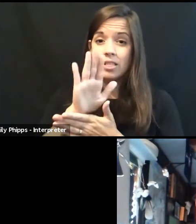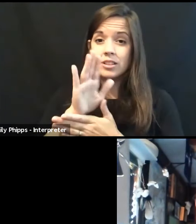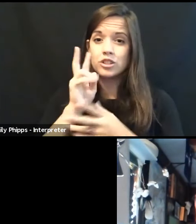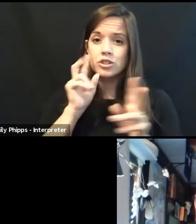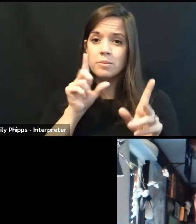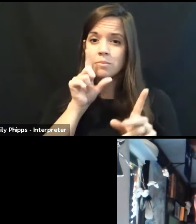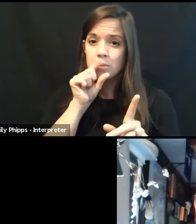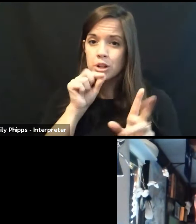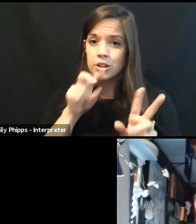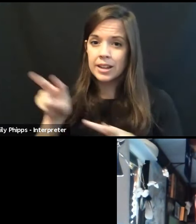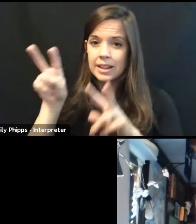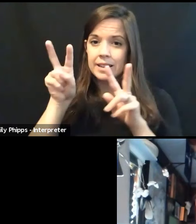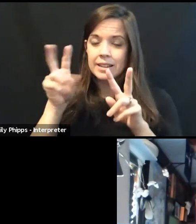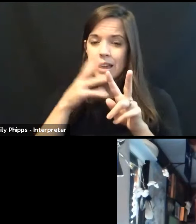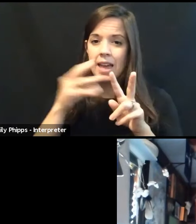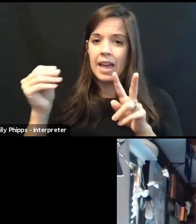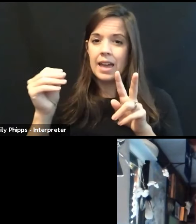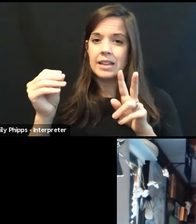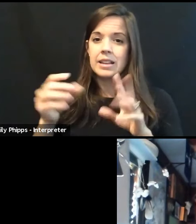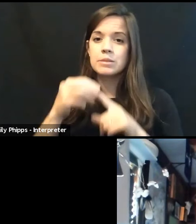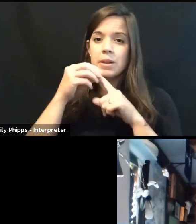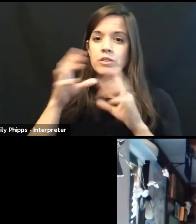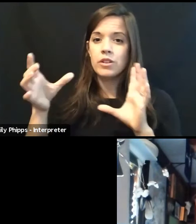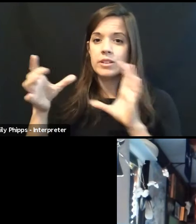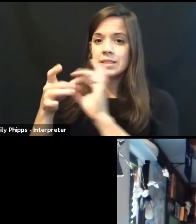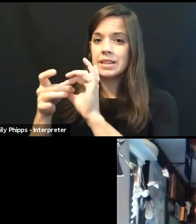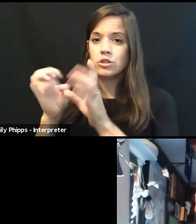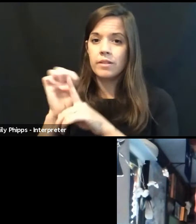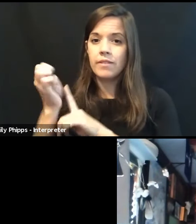and especially for its link to environmental issues.